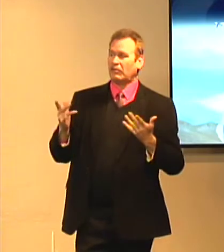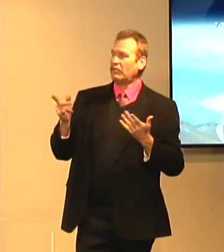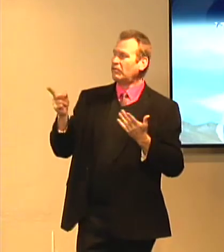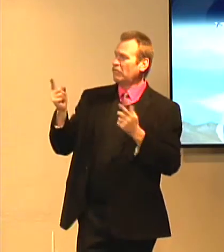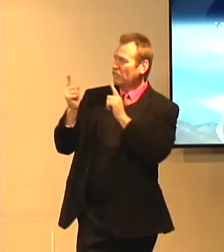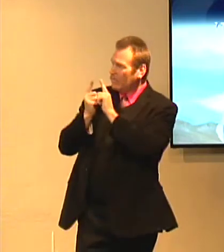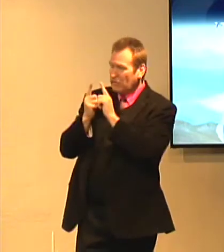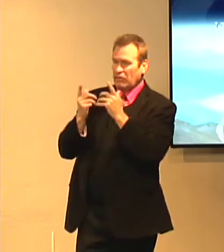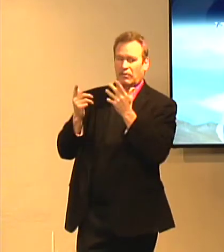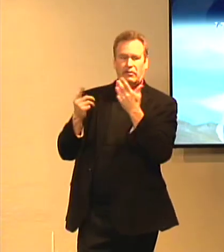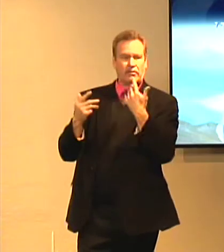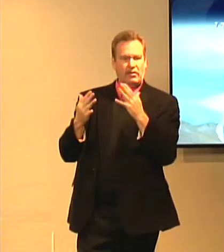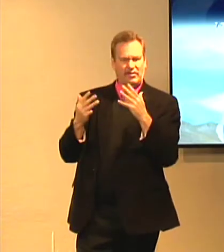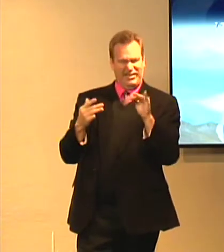Perhaps James was 30.